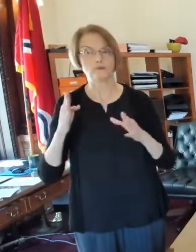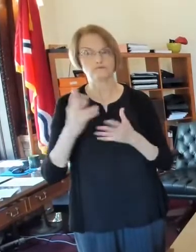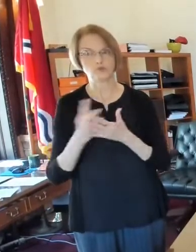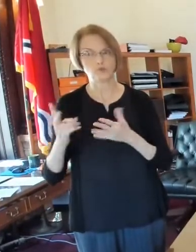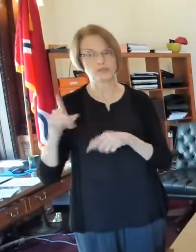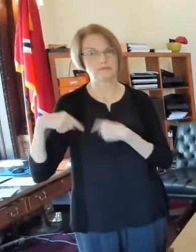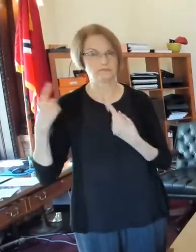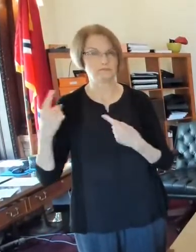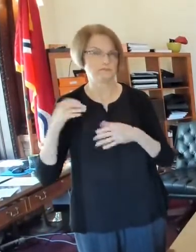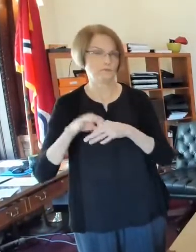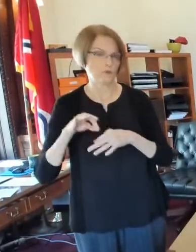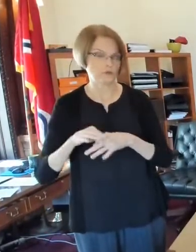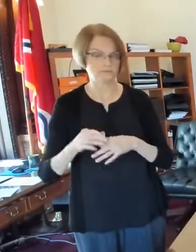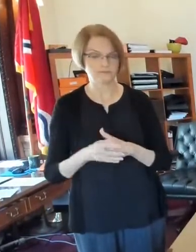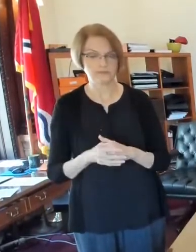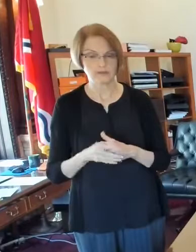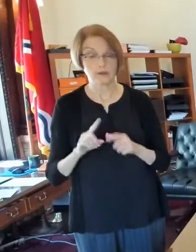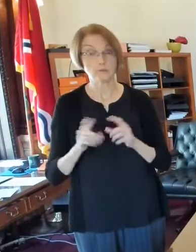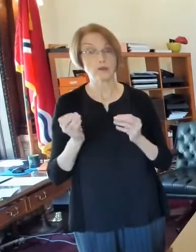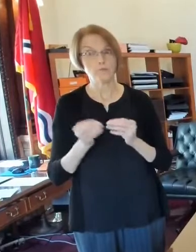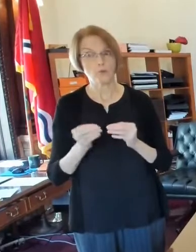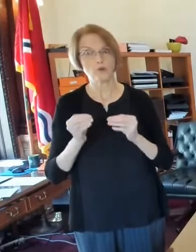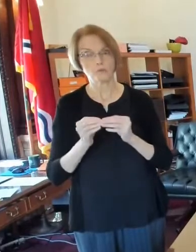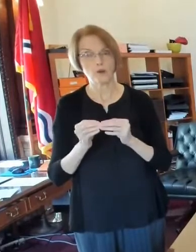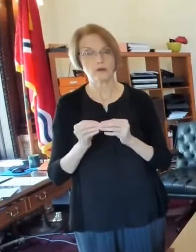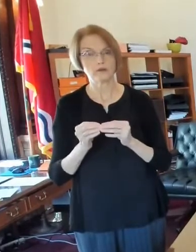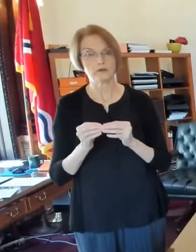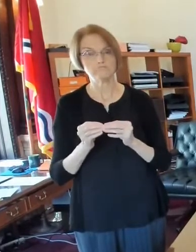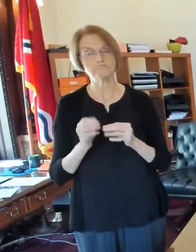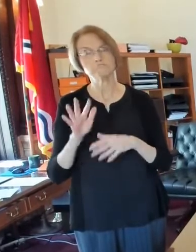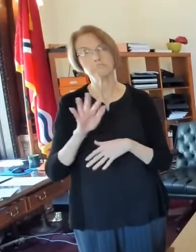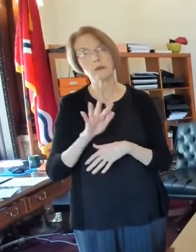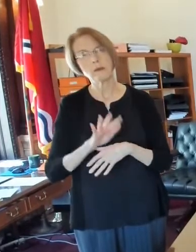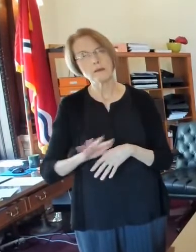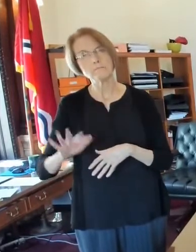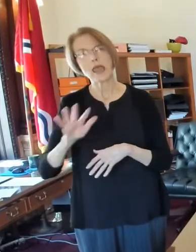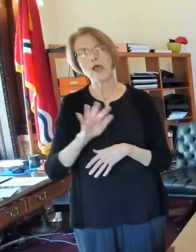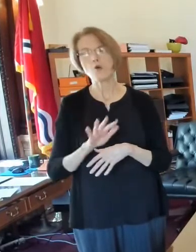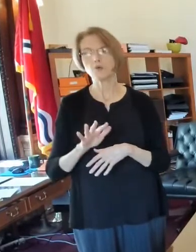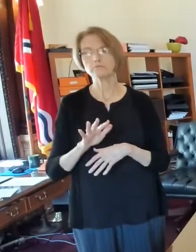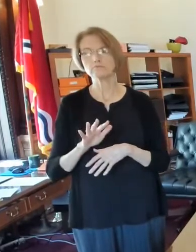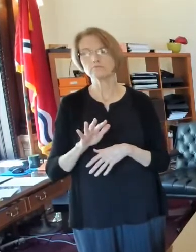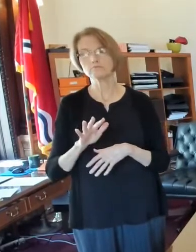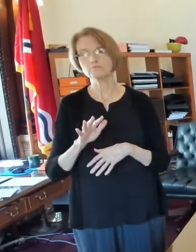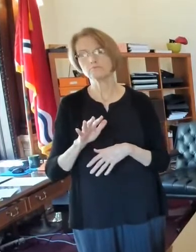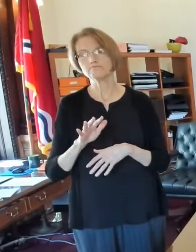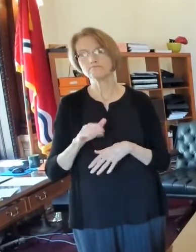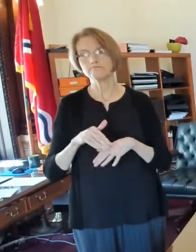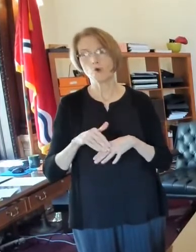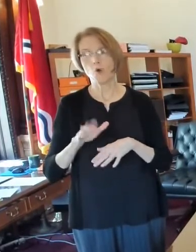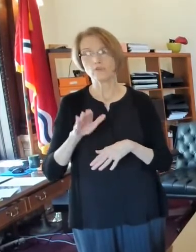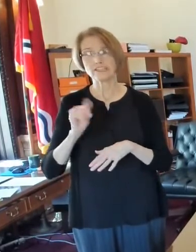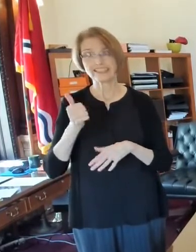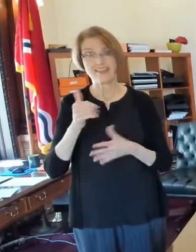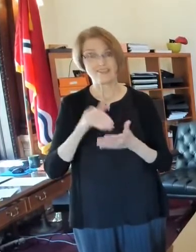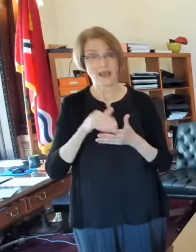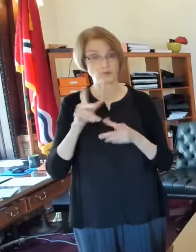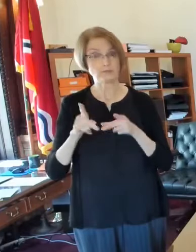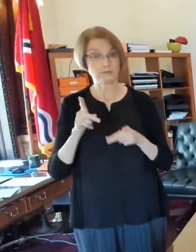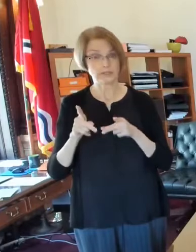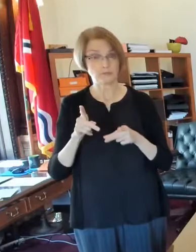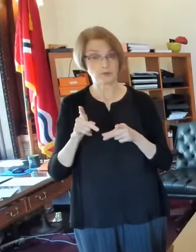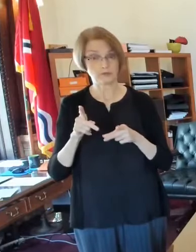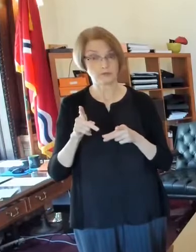um, more and more people are, there's been about a little over 10,000 people